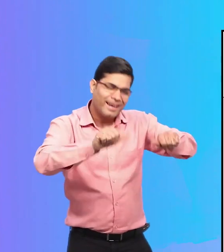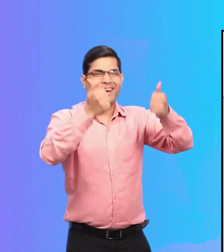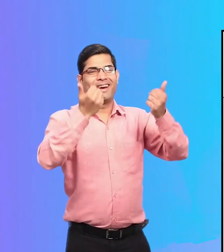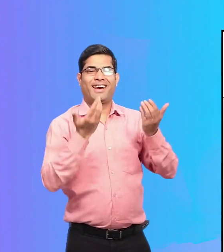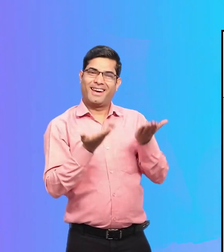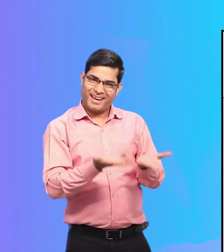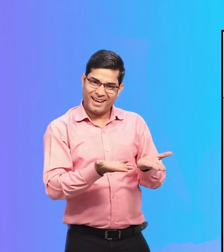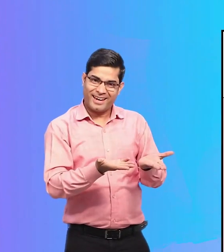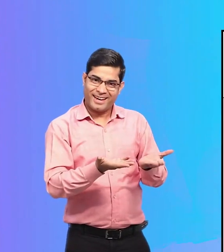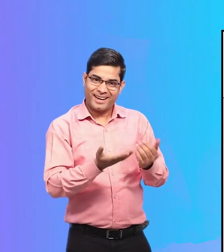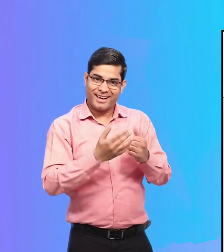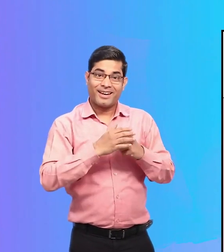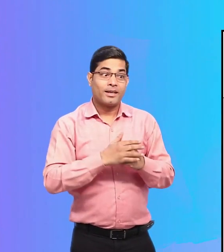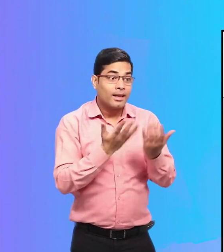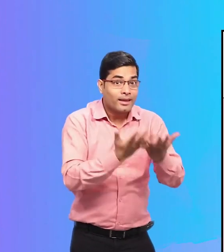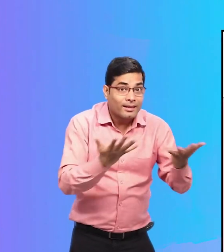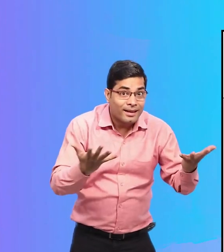easier to use or do. Hmm.